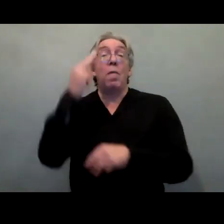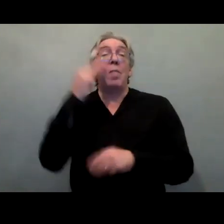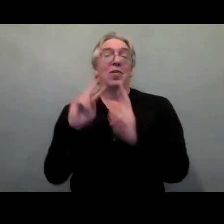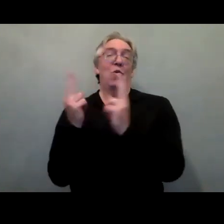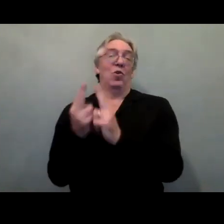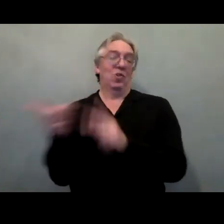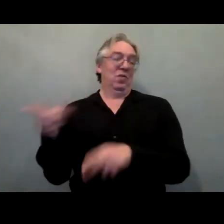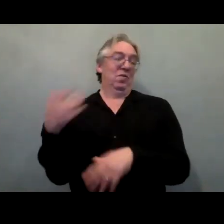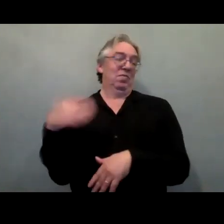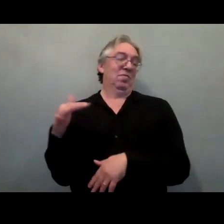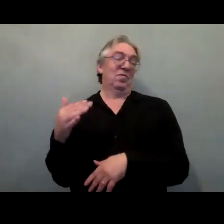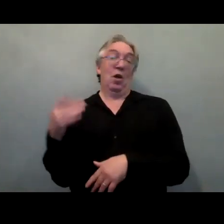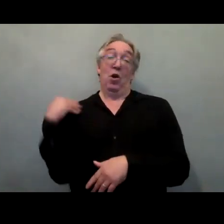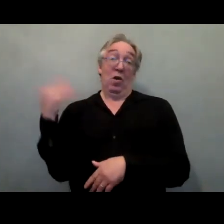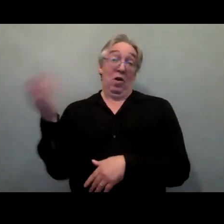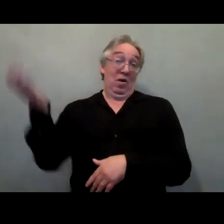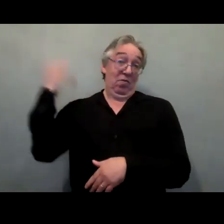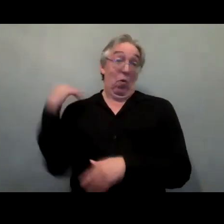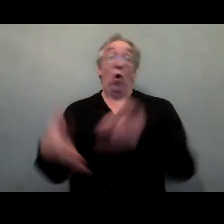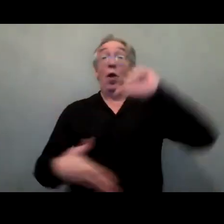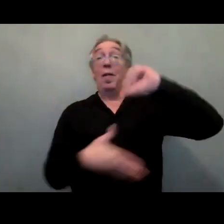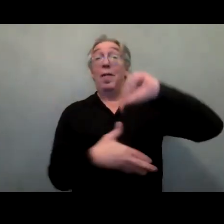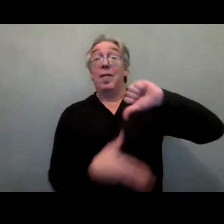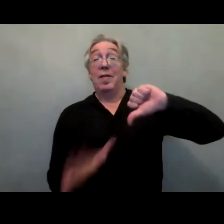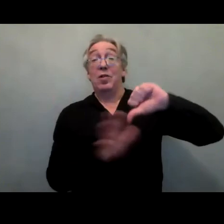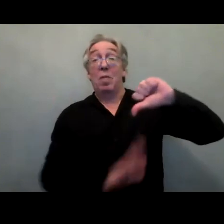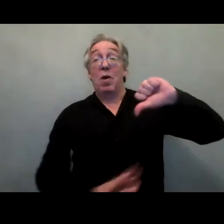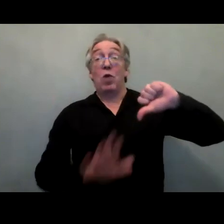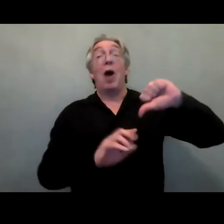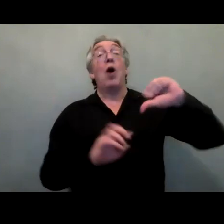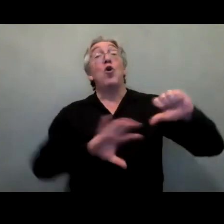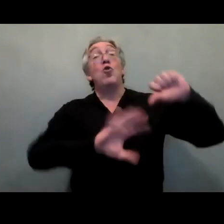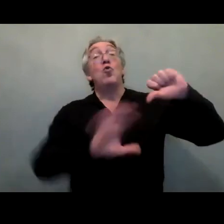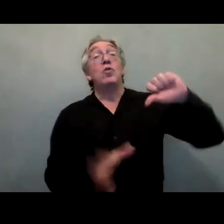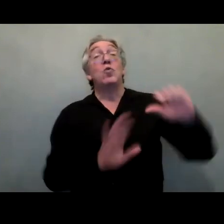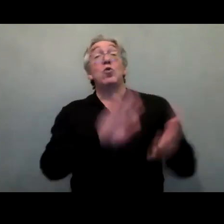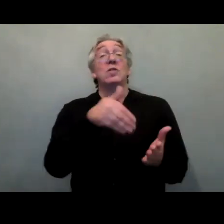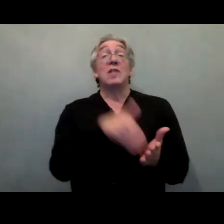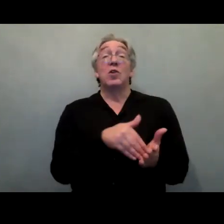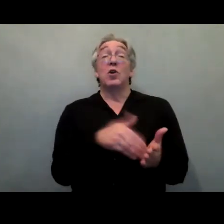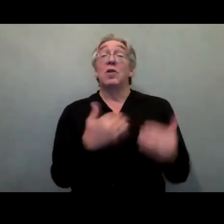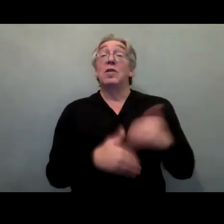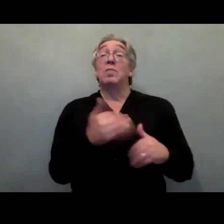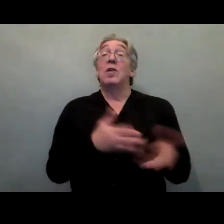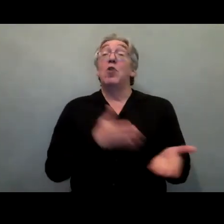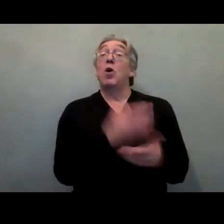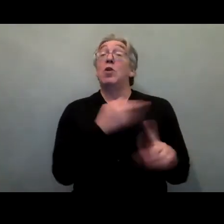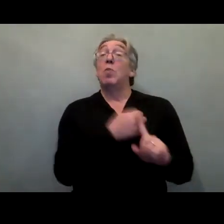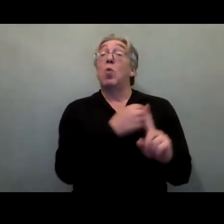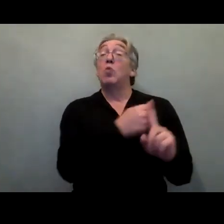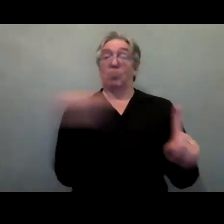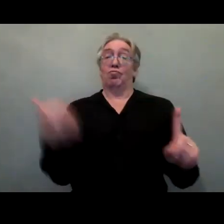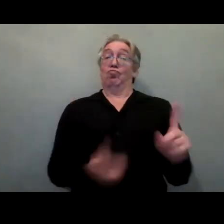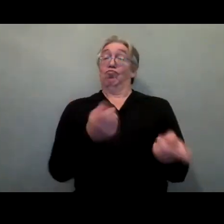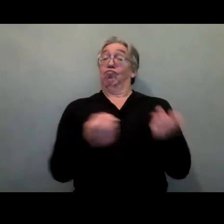including being the director of the Latin America regional centre for disability rights promotion. Jose will discuss